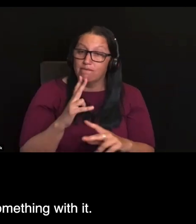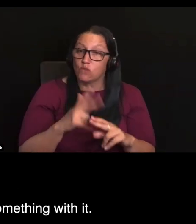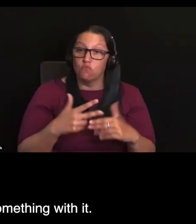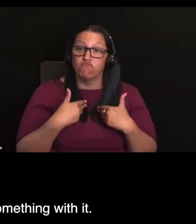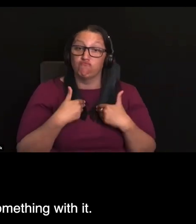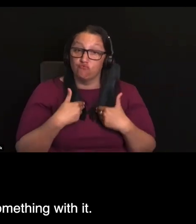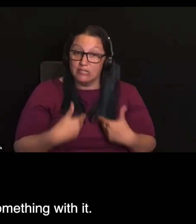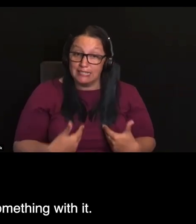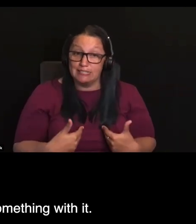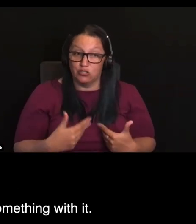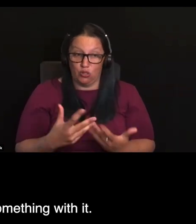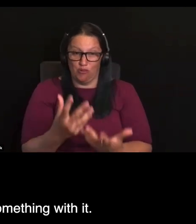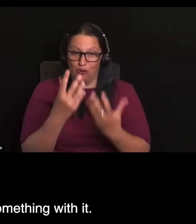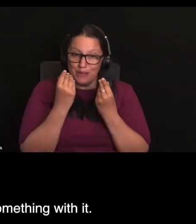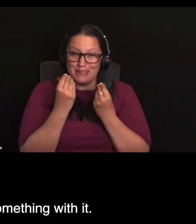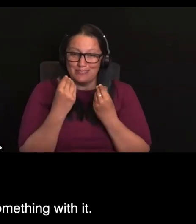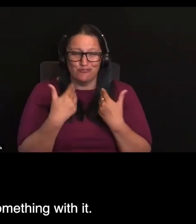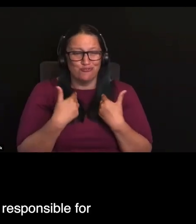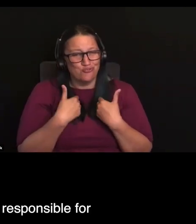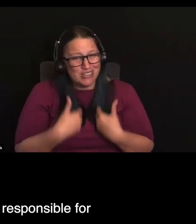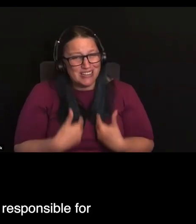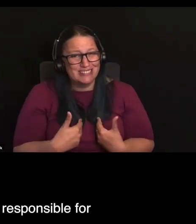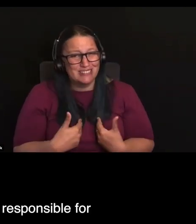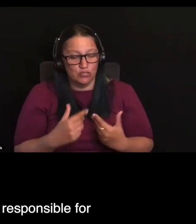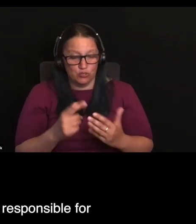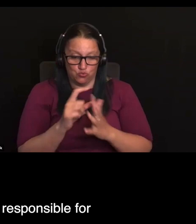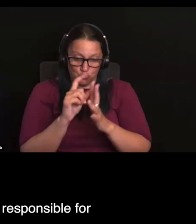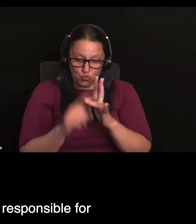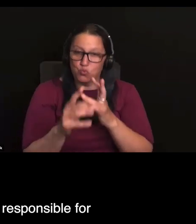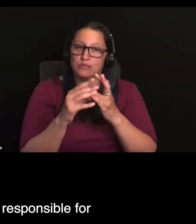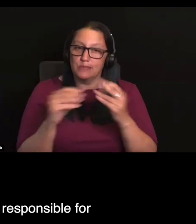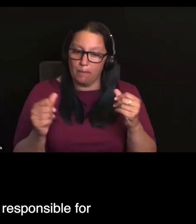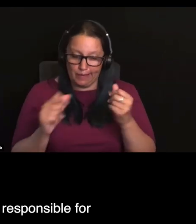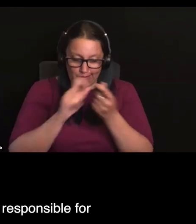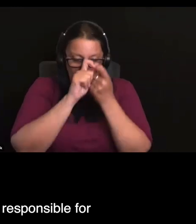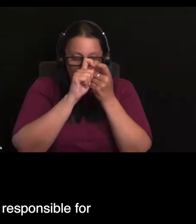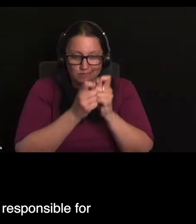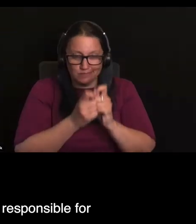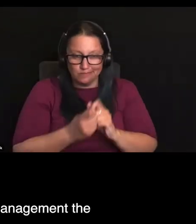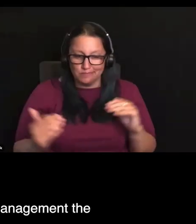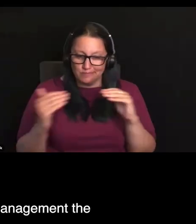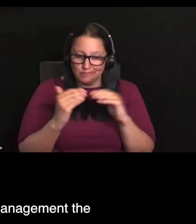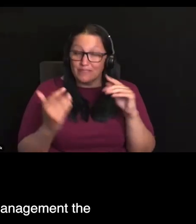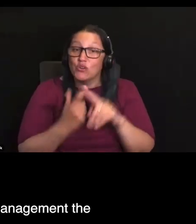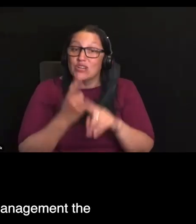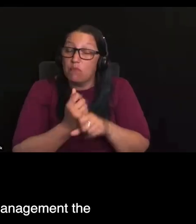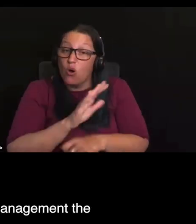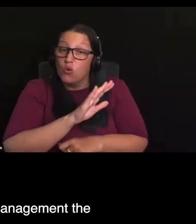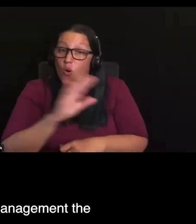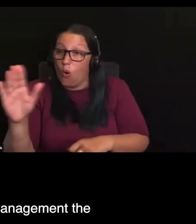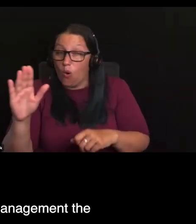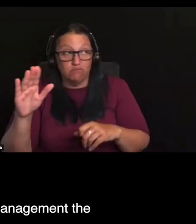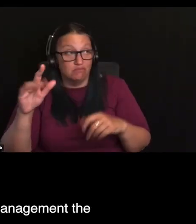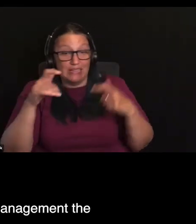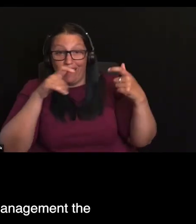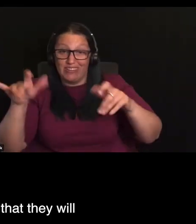of learnings and doing something with it. So making your government body responsible for safety and quality, giving your